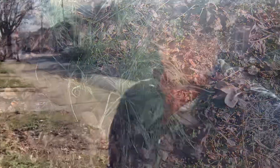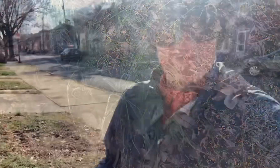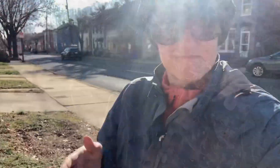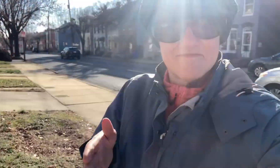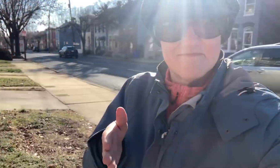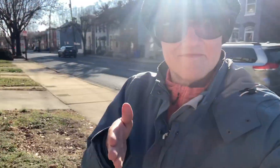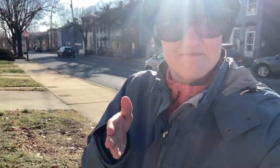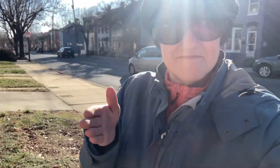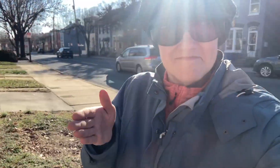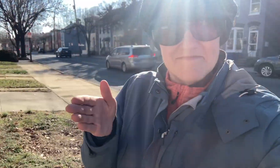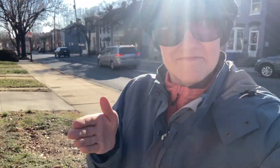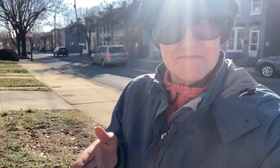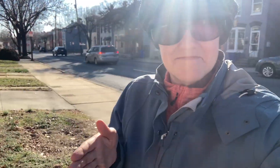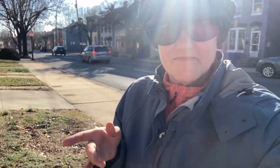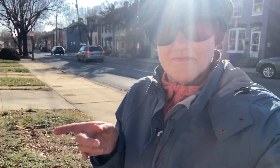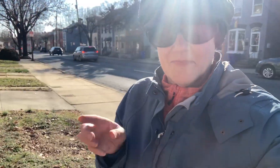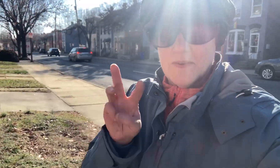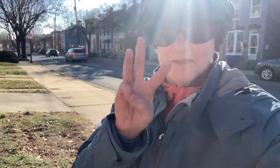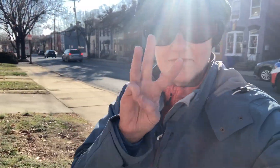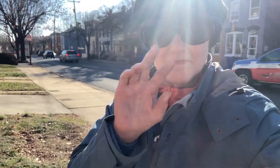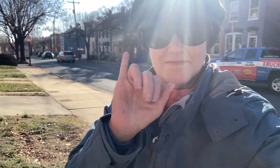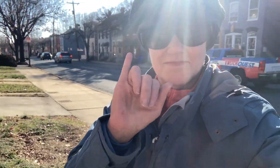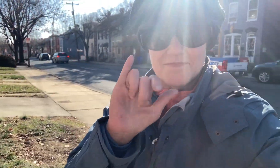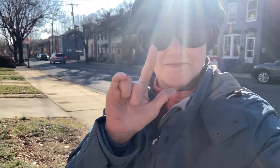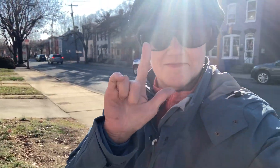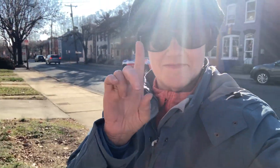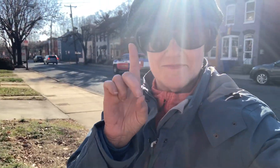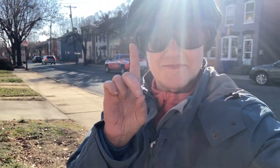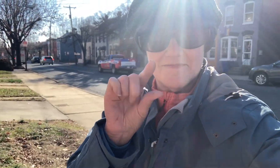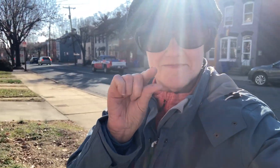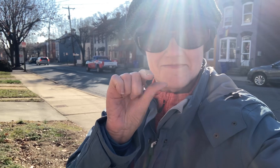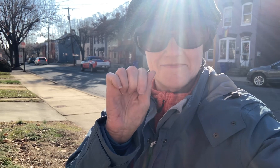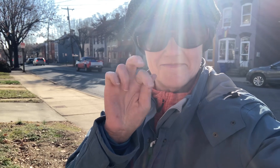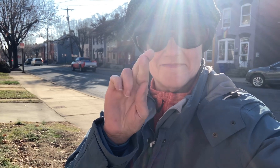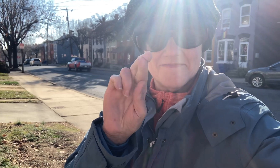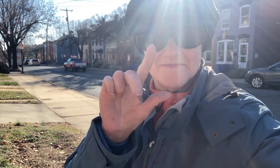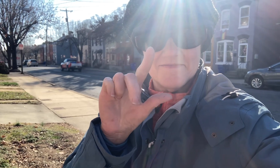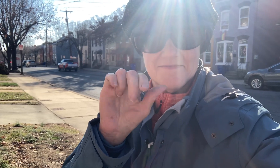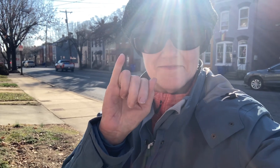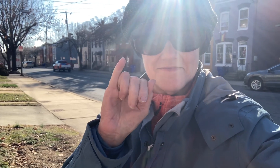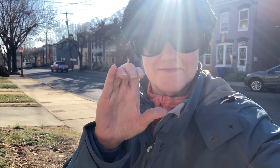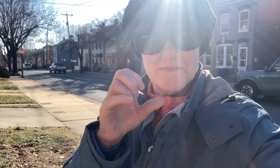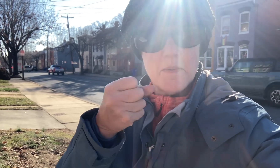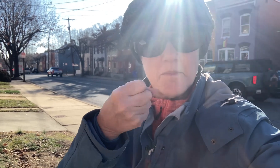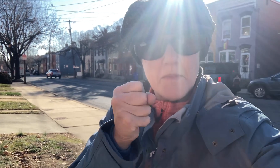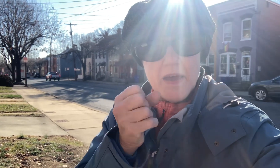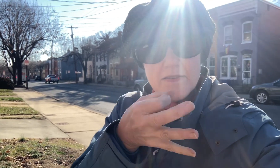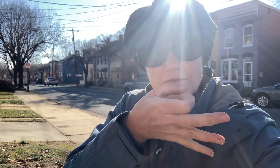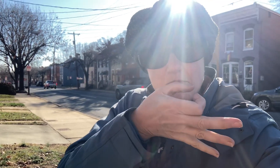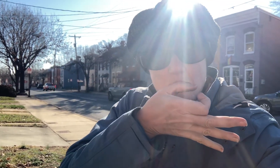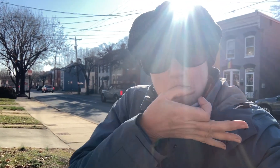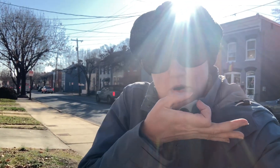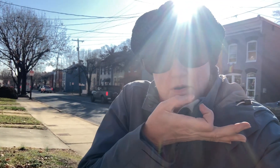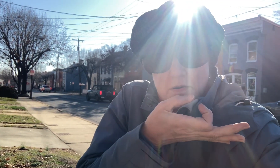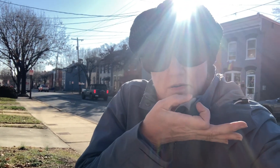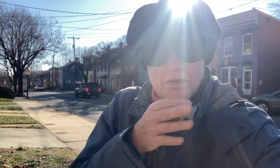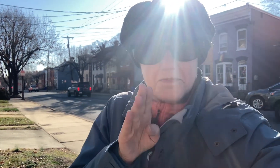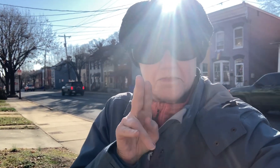now over here in my neighbor's yard this is wild garlic and it produces these little tiny